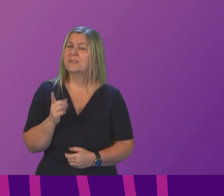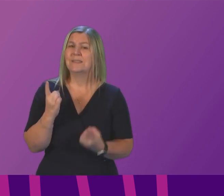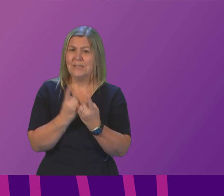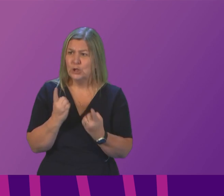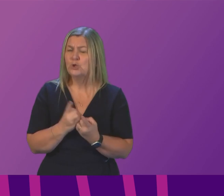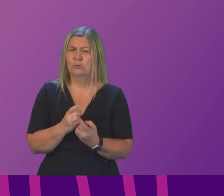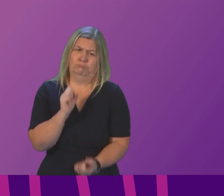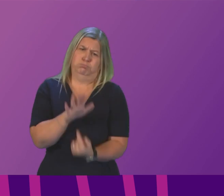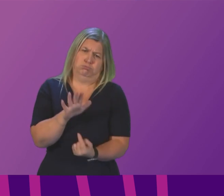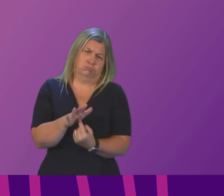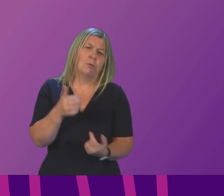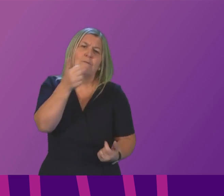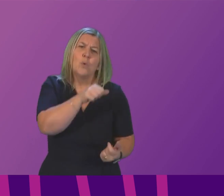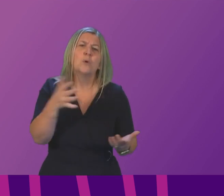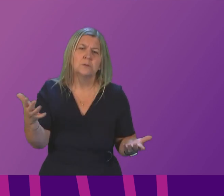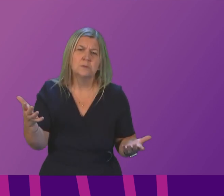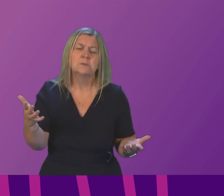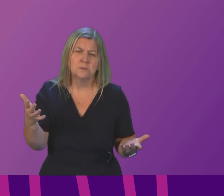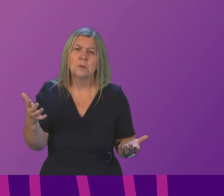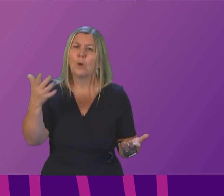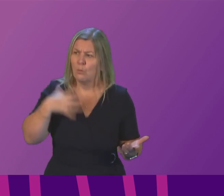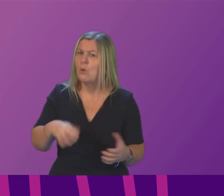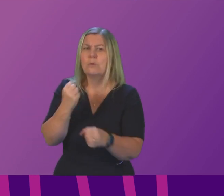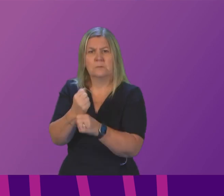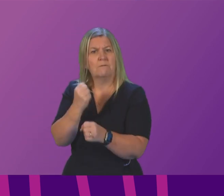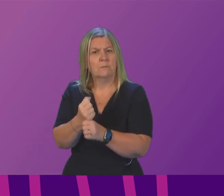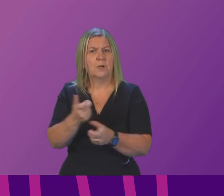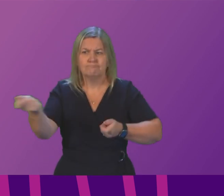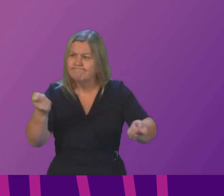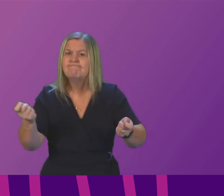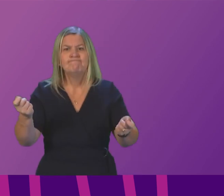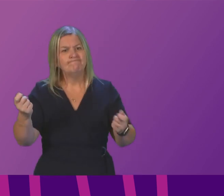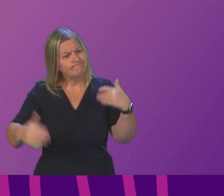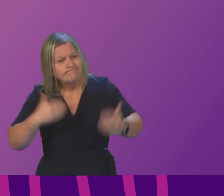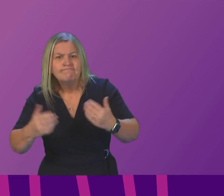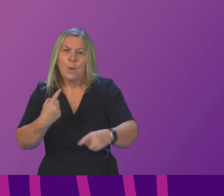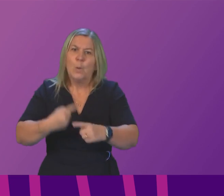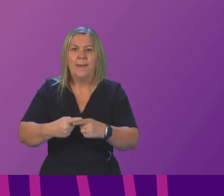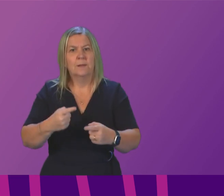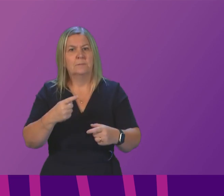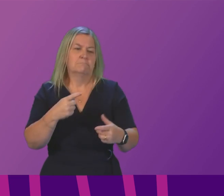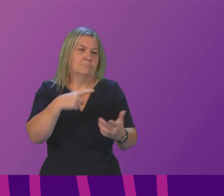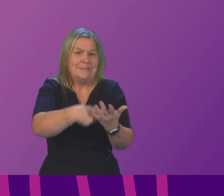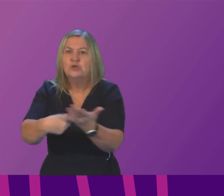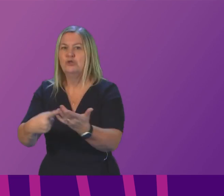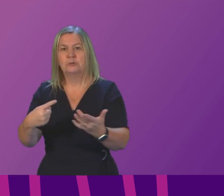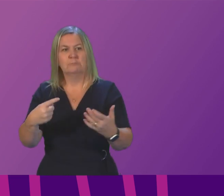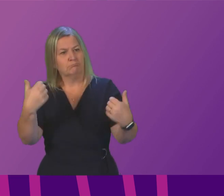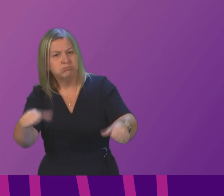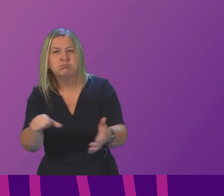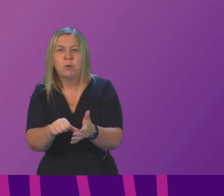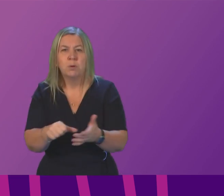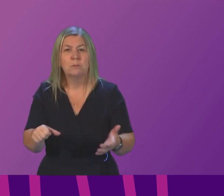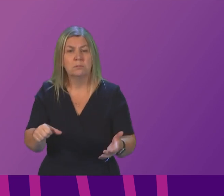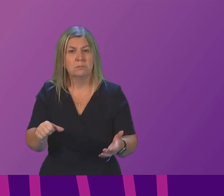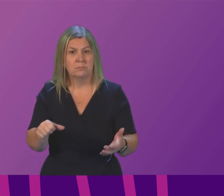as important as this everybody wants to see government operate and move with speed and I share that view but